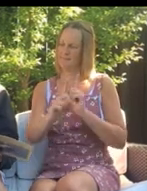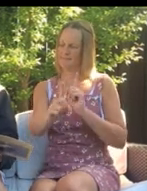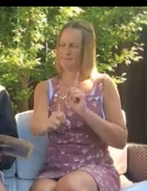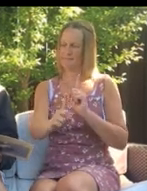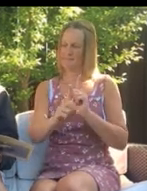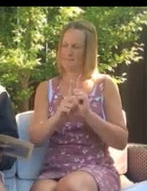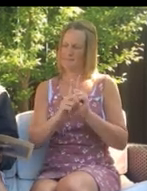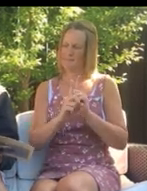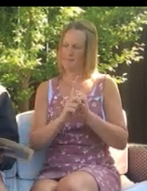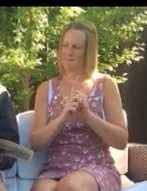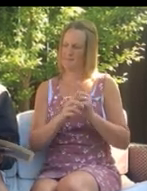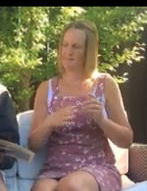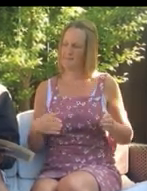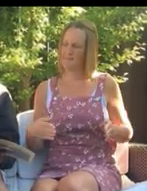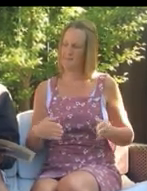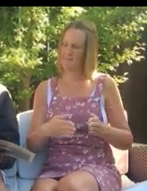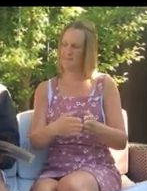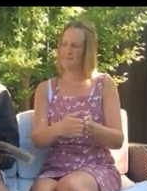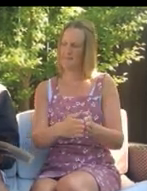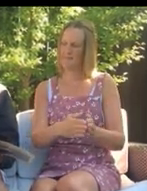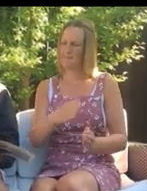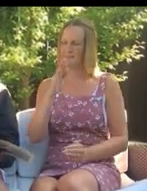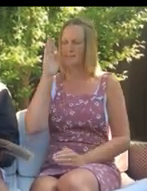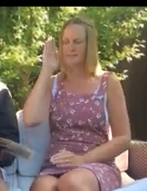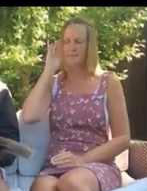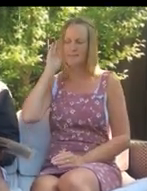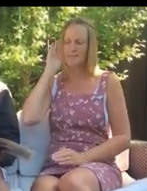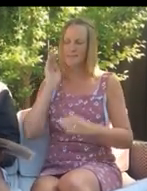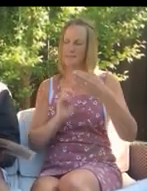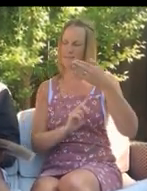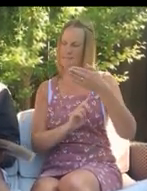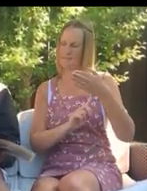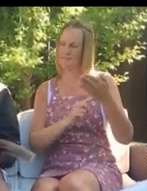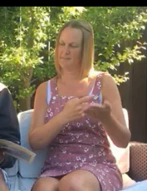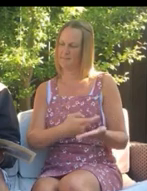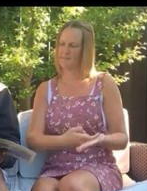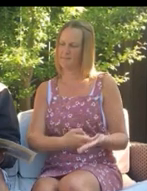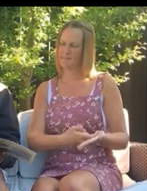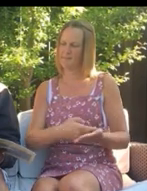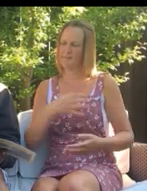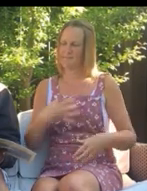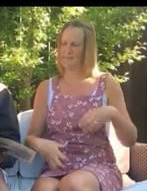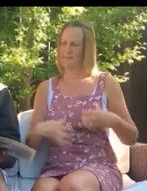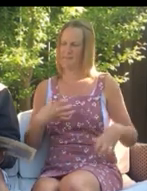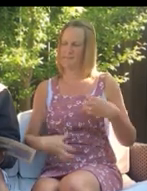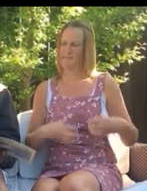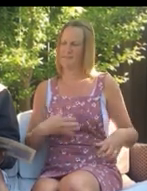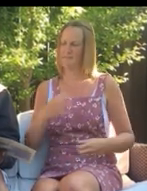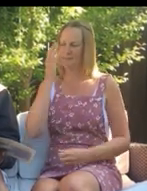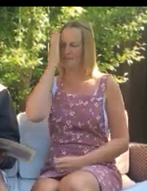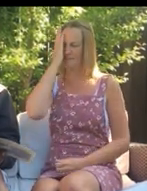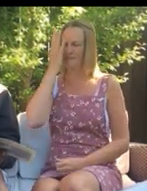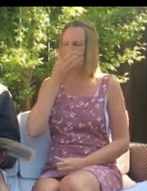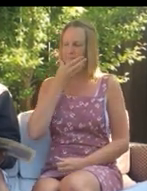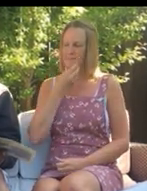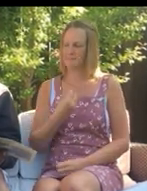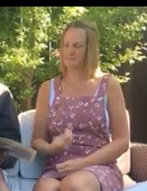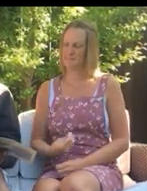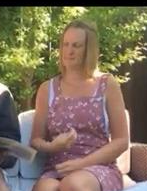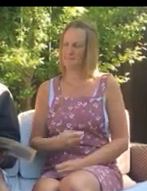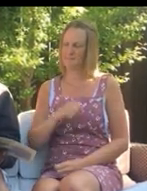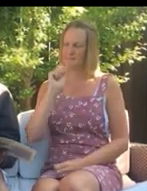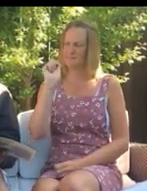But as they're near their makeshift boat, a noise is heard by Tim and Rose. An angry pirate